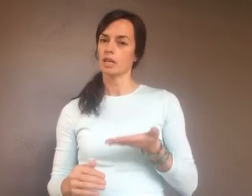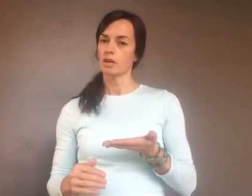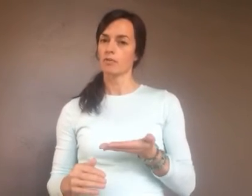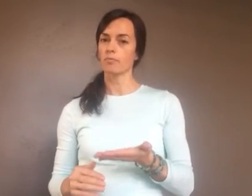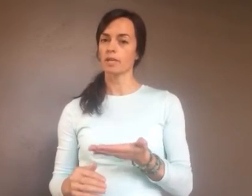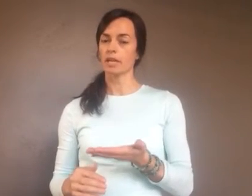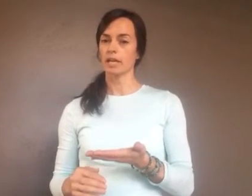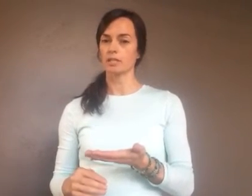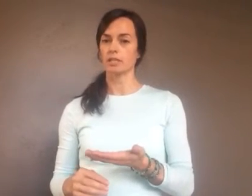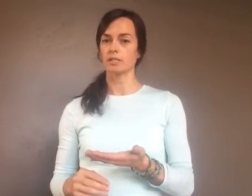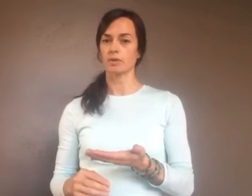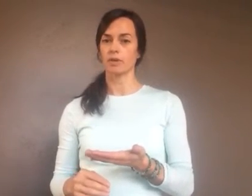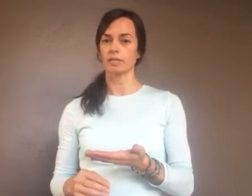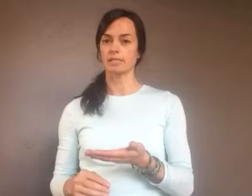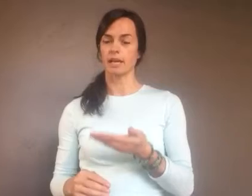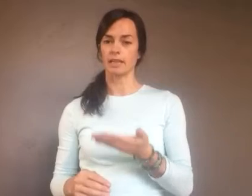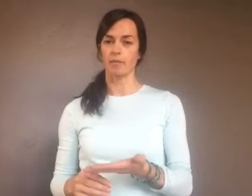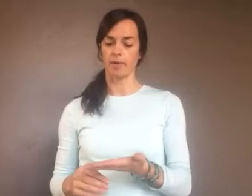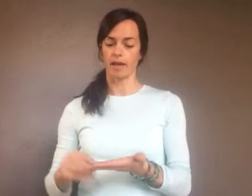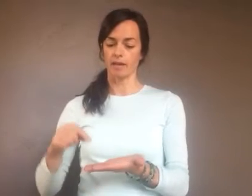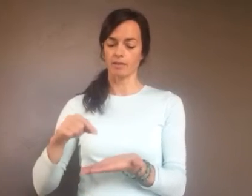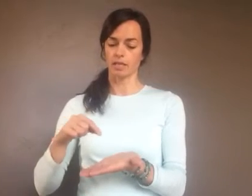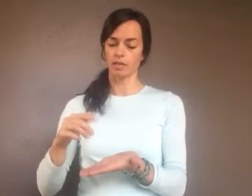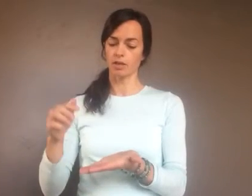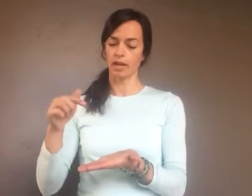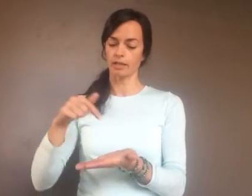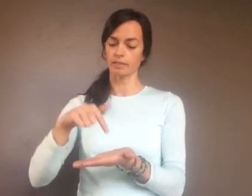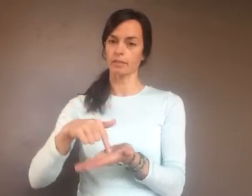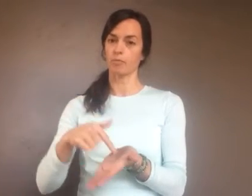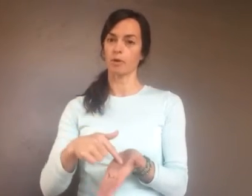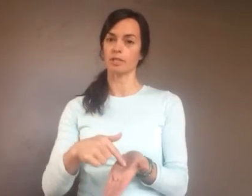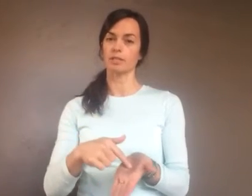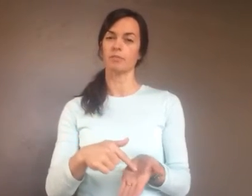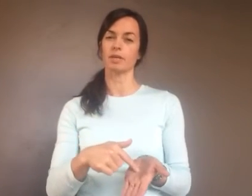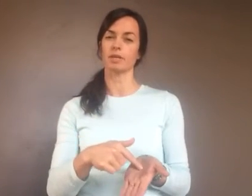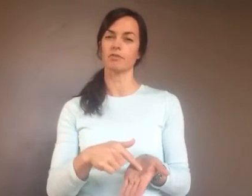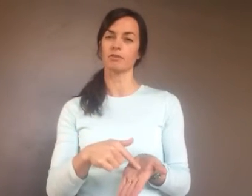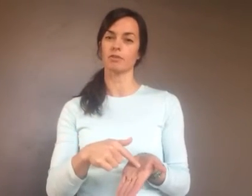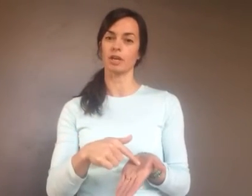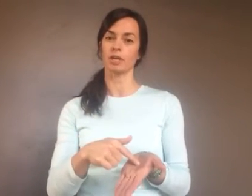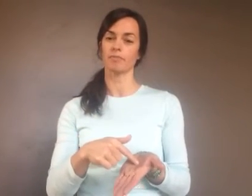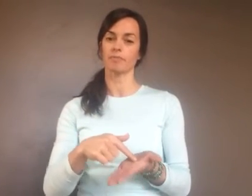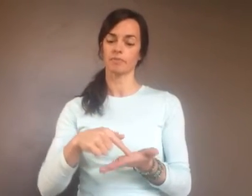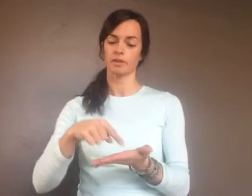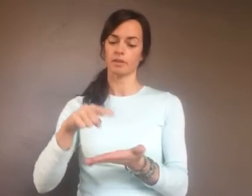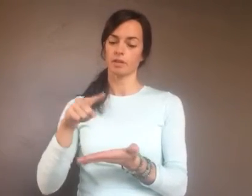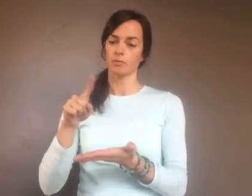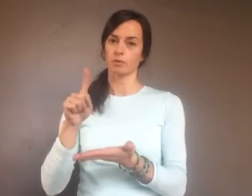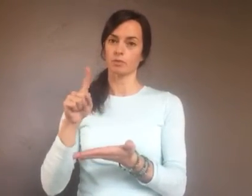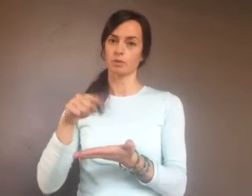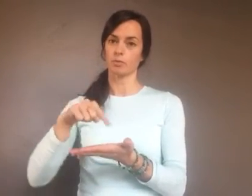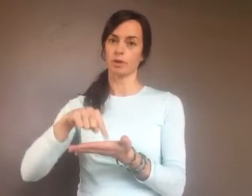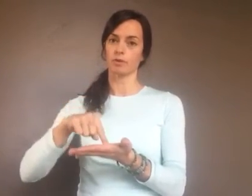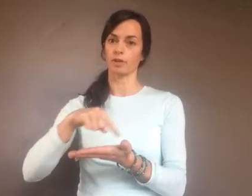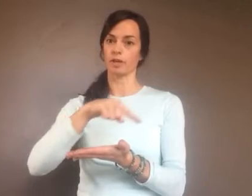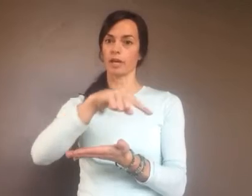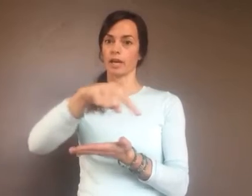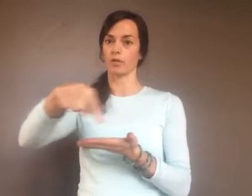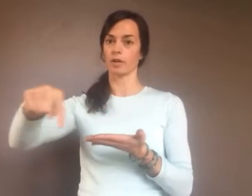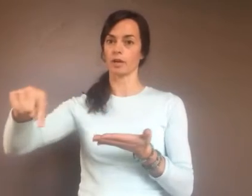For the Middle Ages, we're going to sign that by taking your hand and pointing to the middle of your finger, which is with your pointer finger, and going